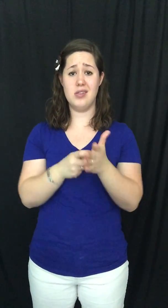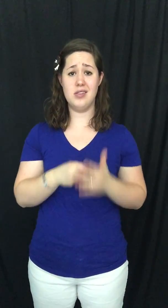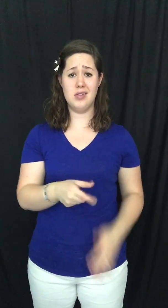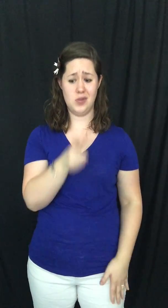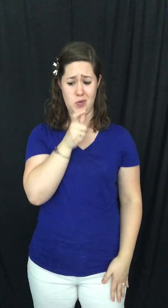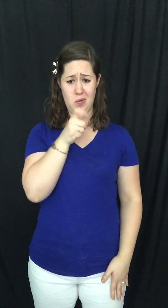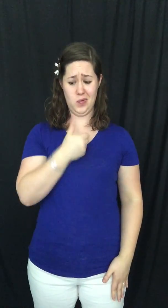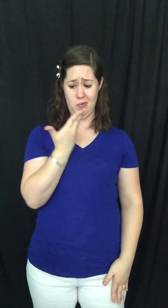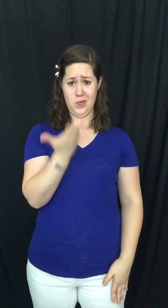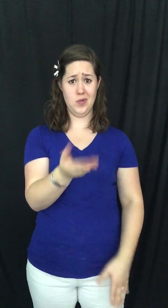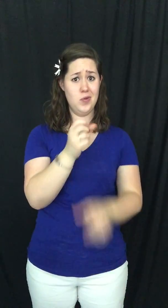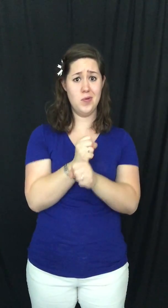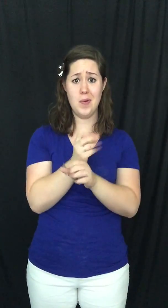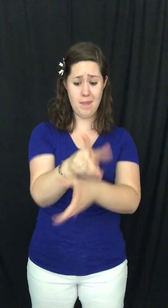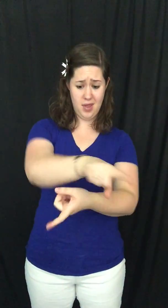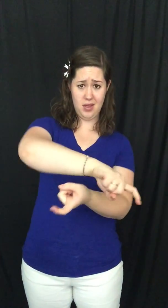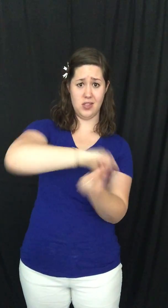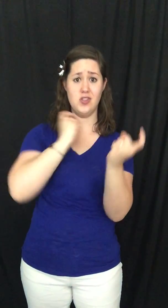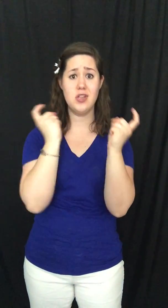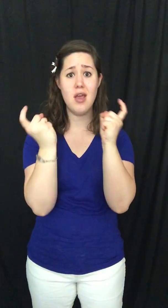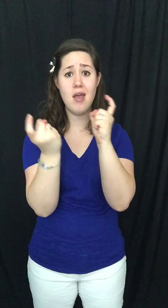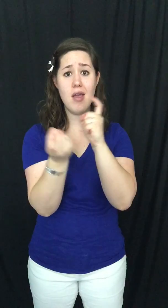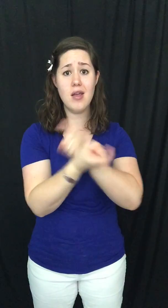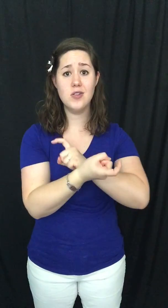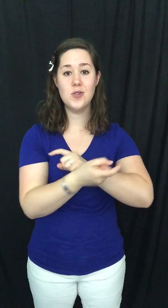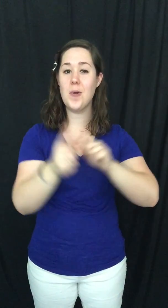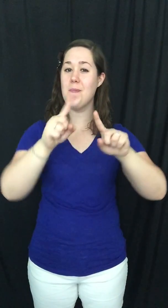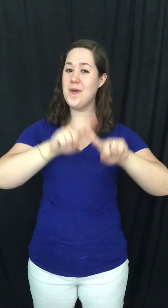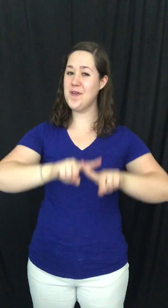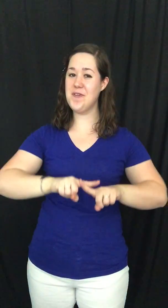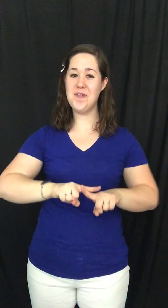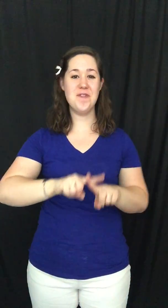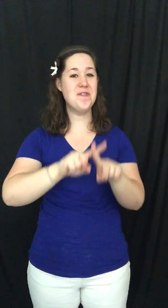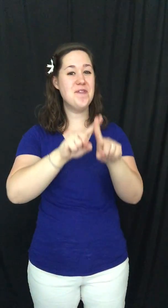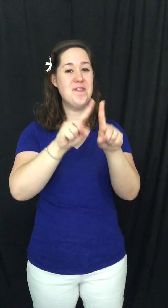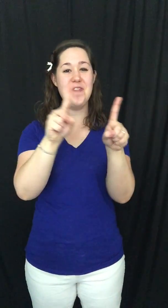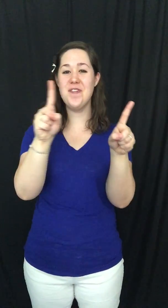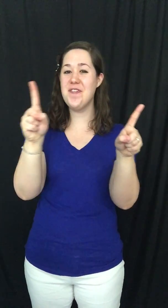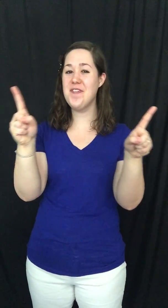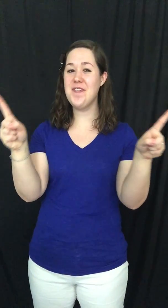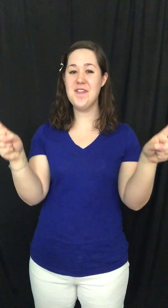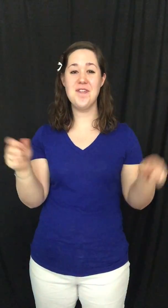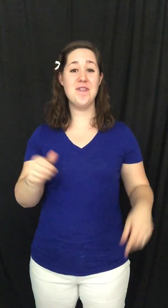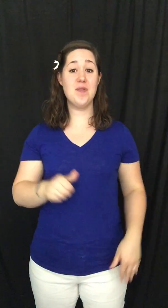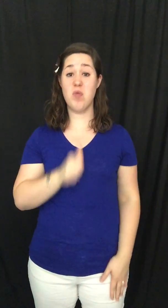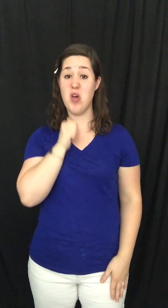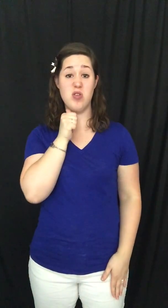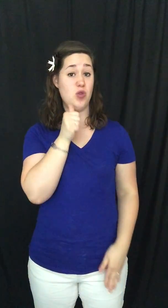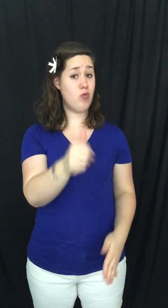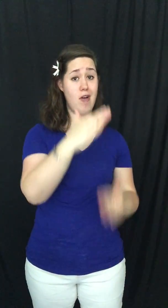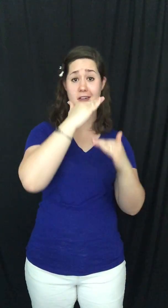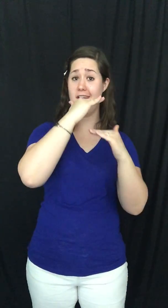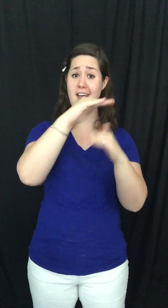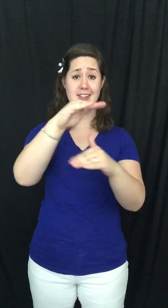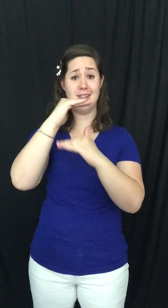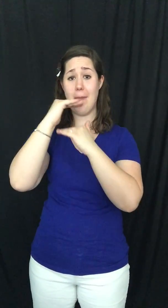it takes, who are you to make a change But oh, oh, don't underestimate